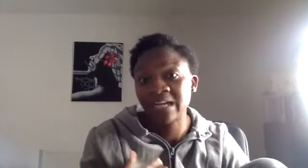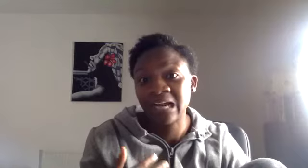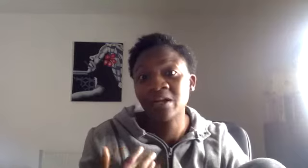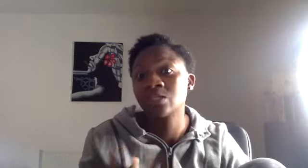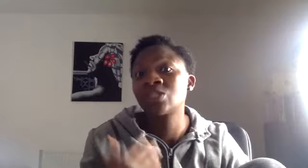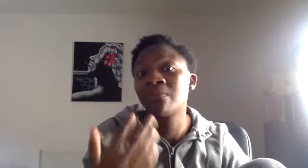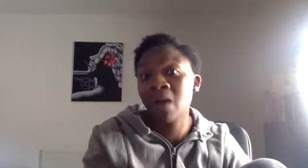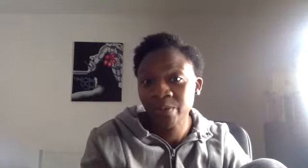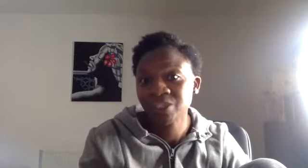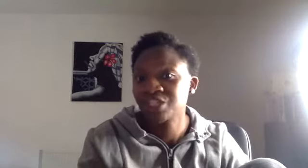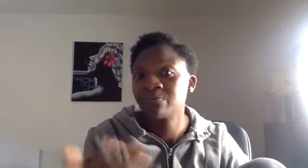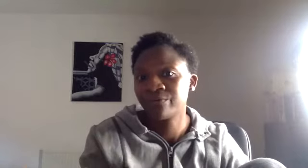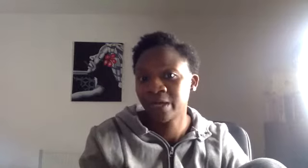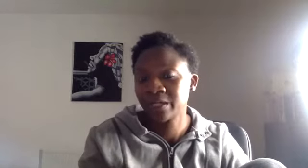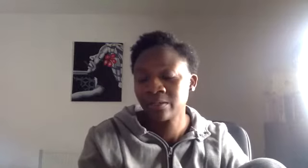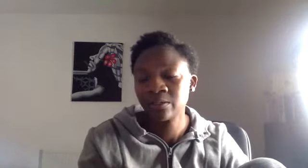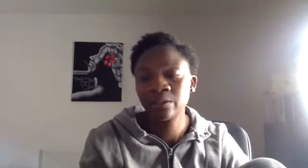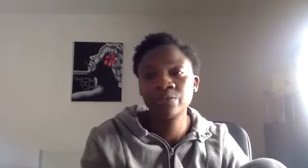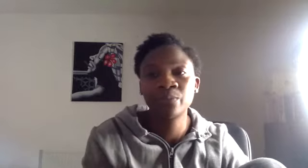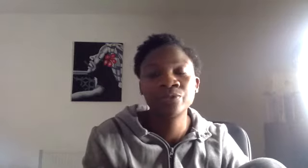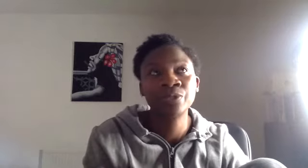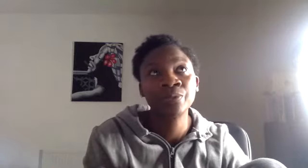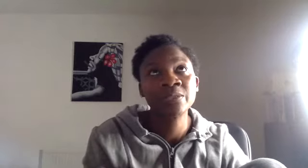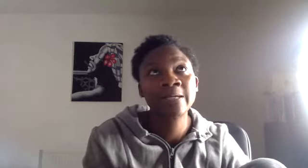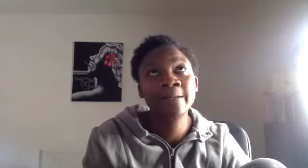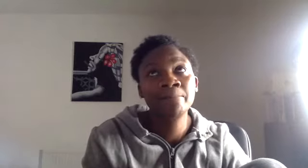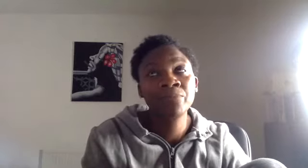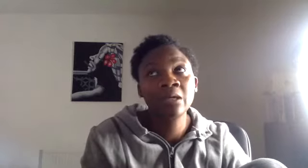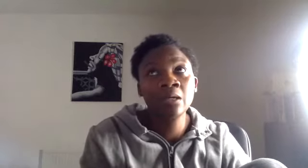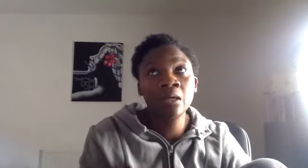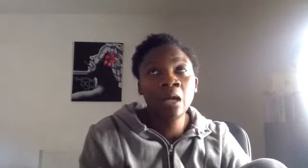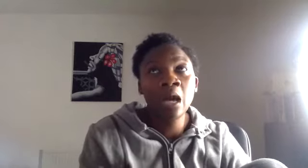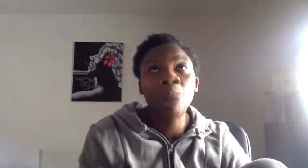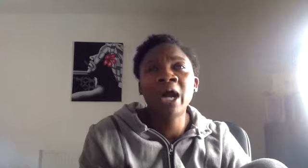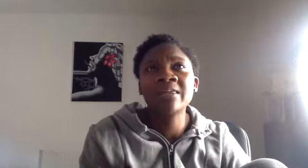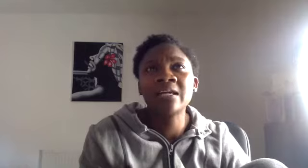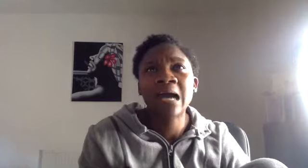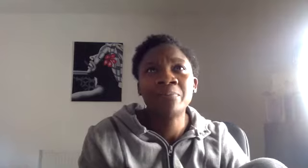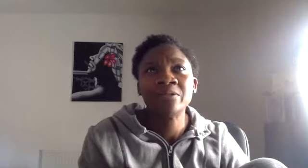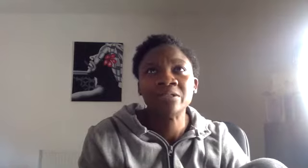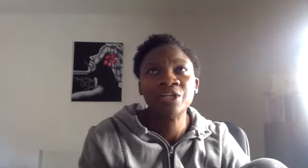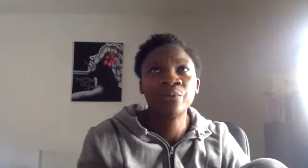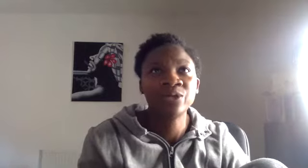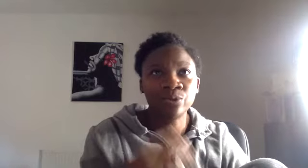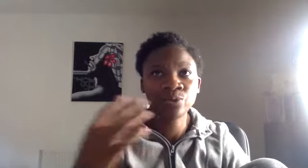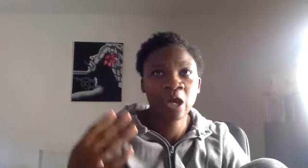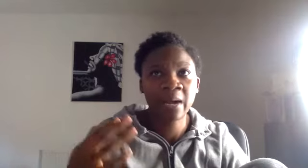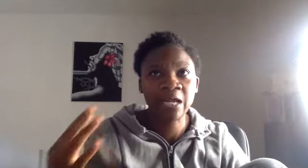out the answers to my question before I can respond to yours. And what I think has happened, you know, when you're talking about Elon